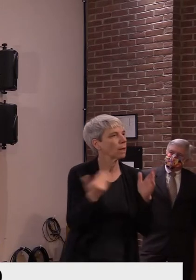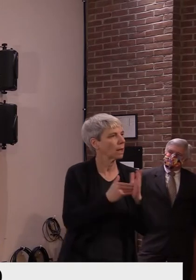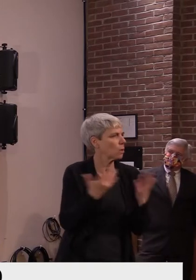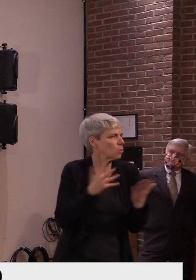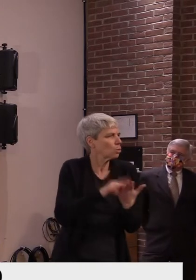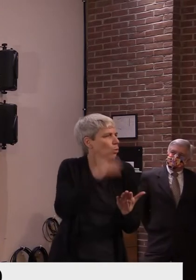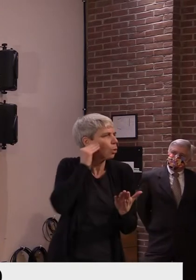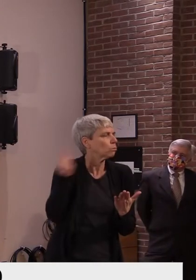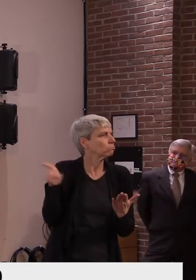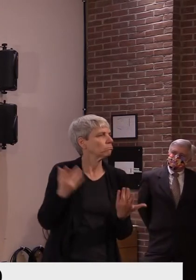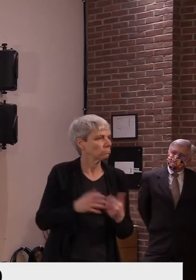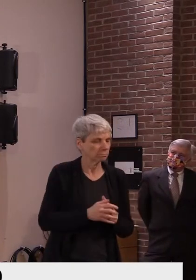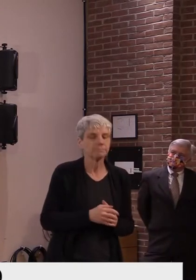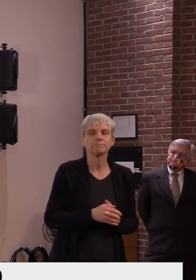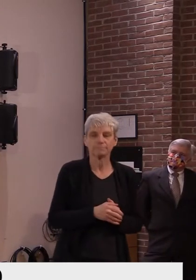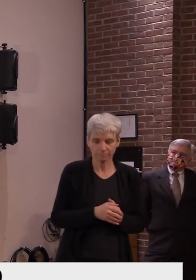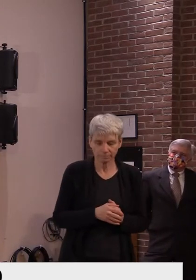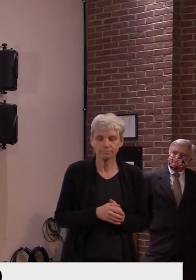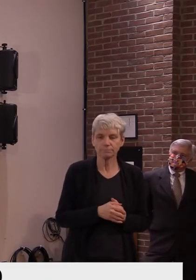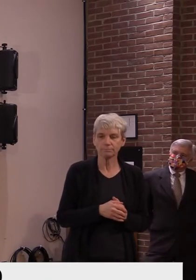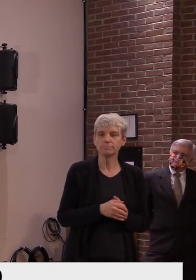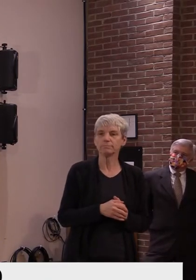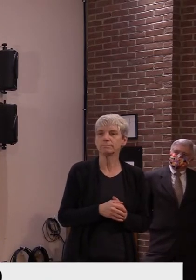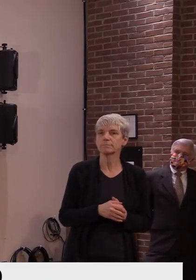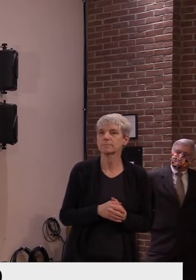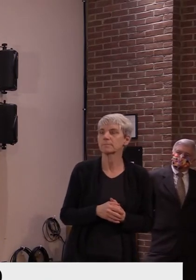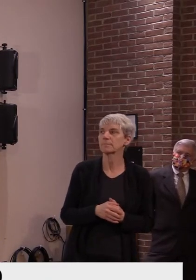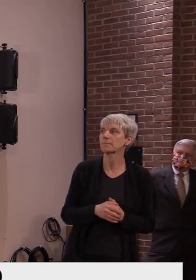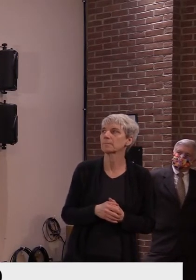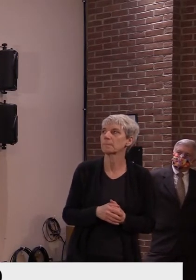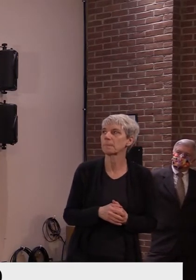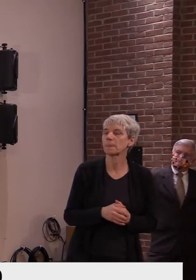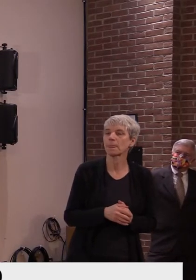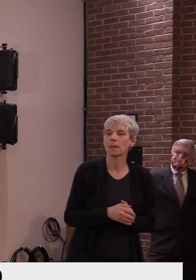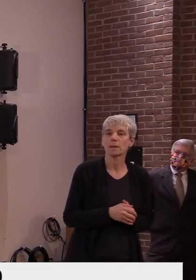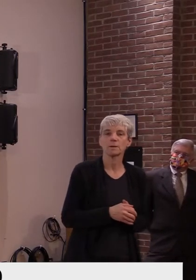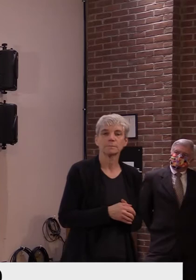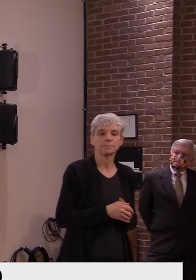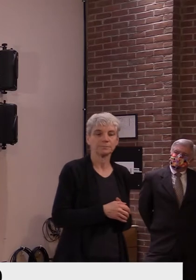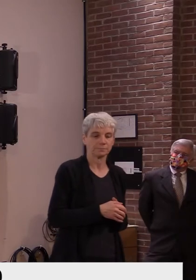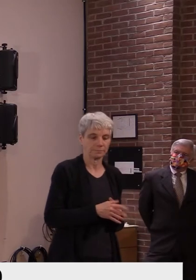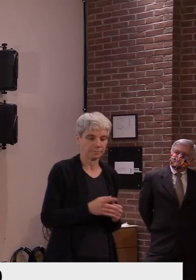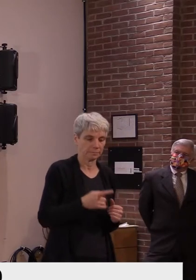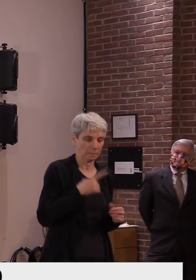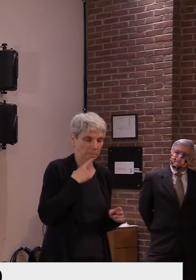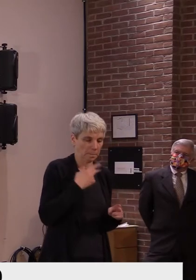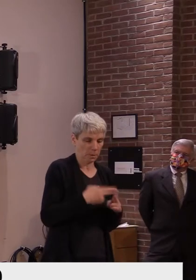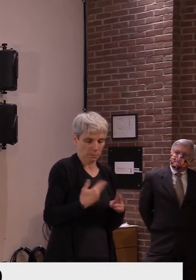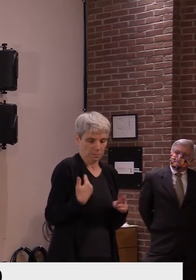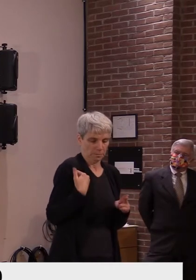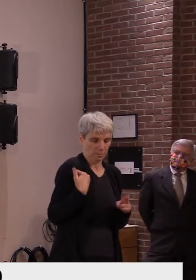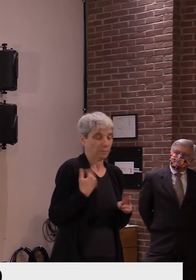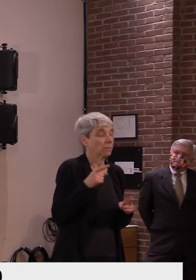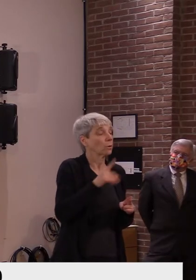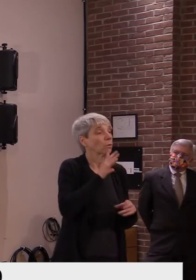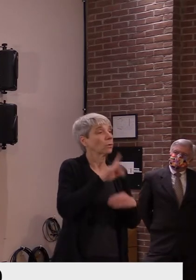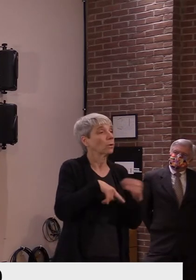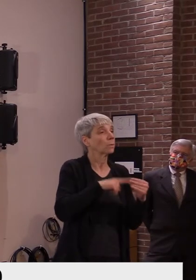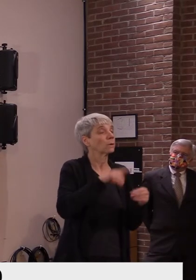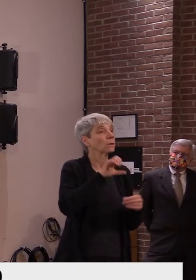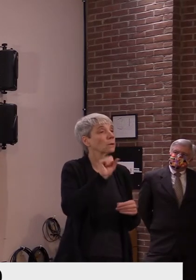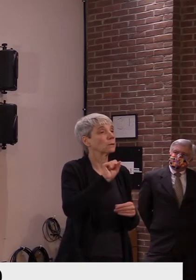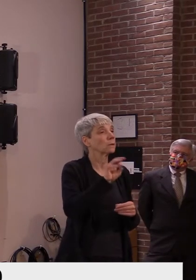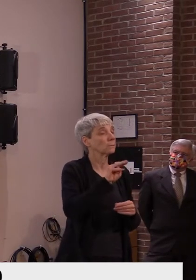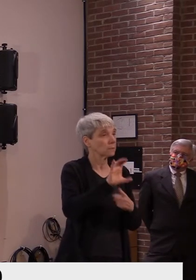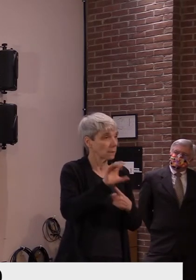so, in this particular outbreak, as I alluded to in my comments, uh, there